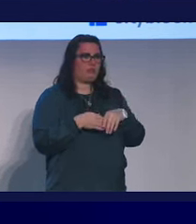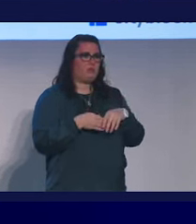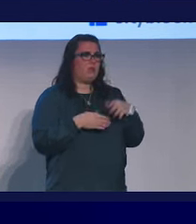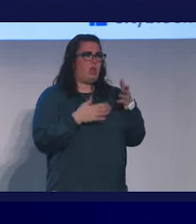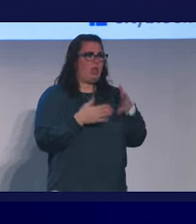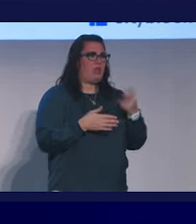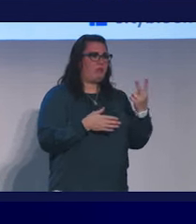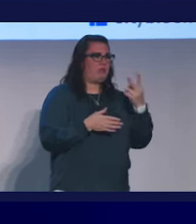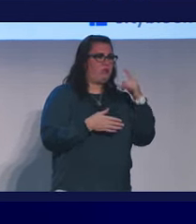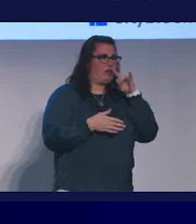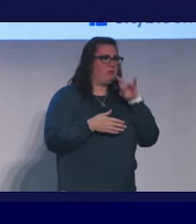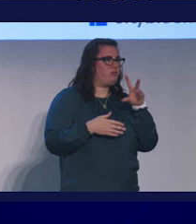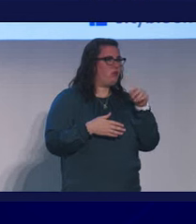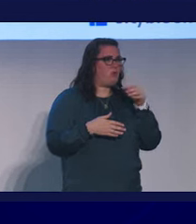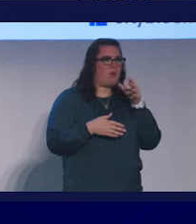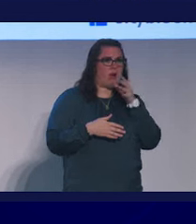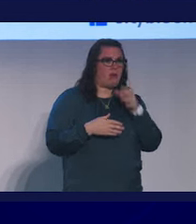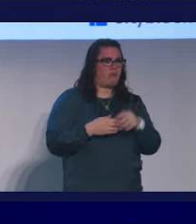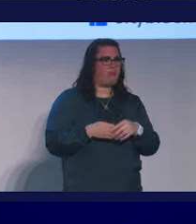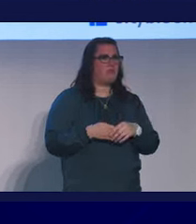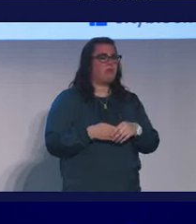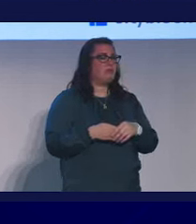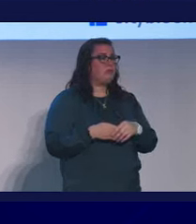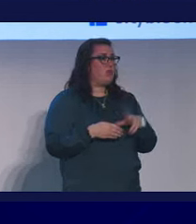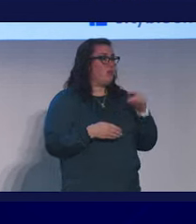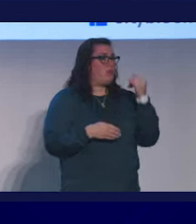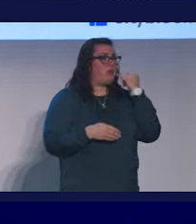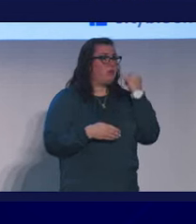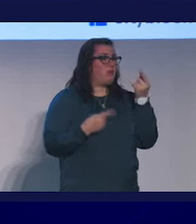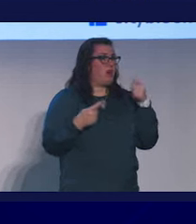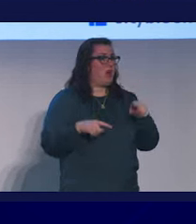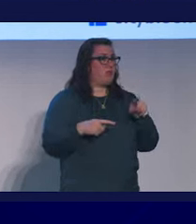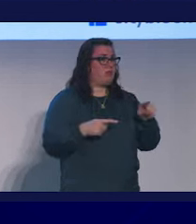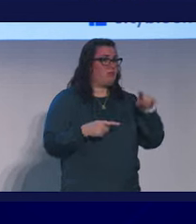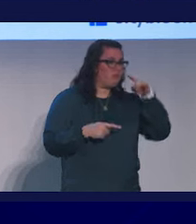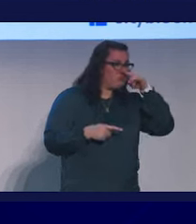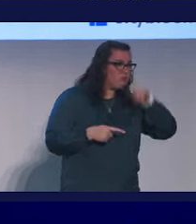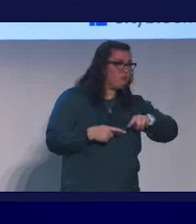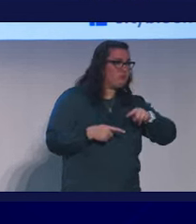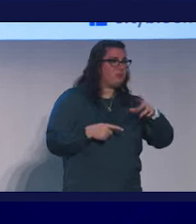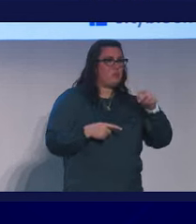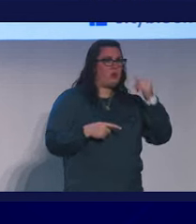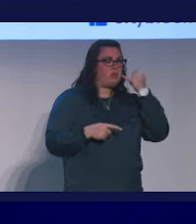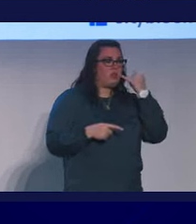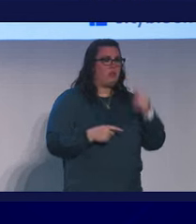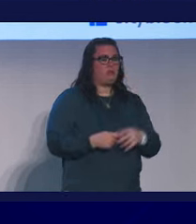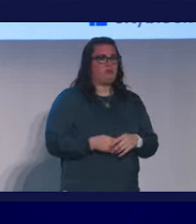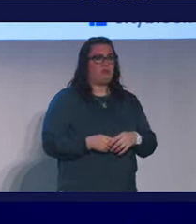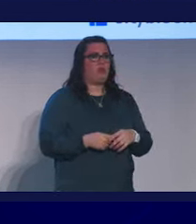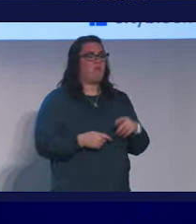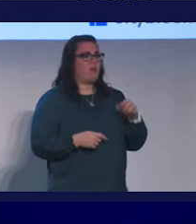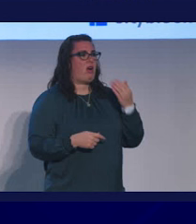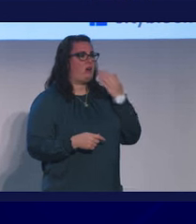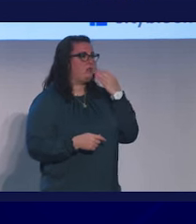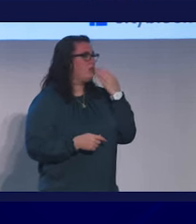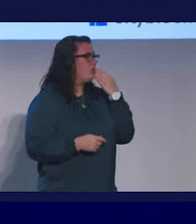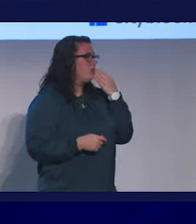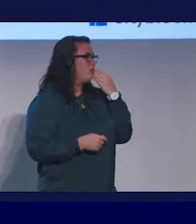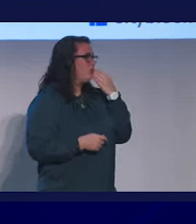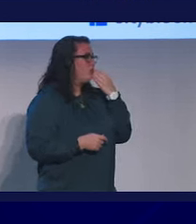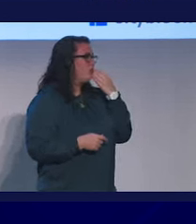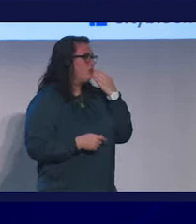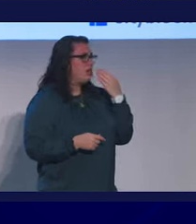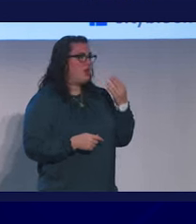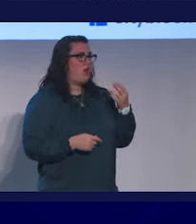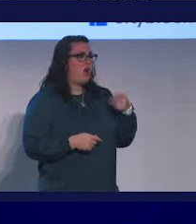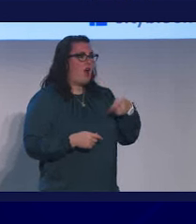two kids with no mom. And I have no idea what happened to these kids. But I can guarantee you that they're at incredibly